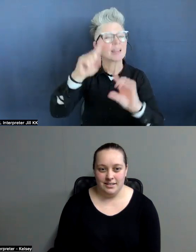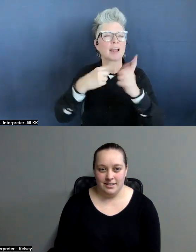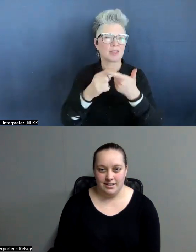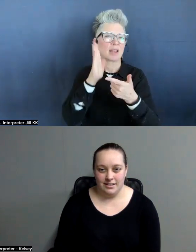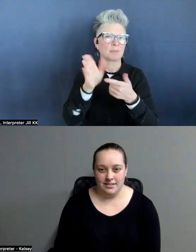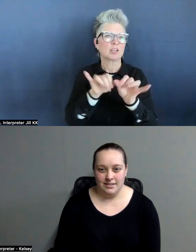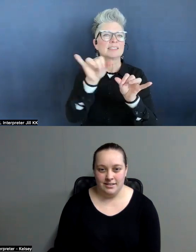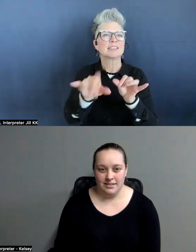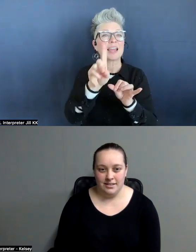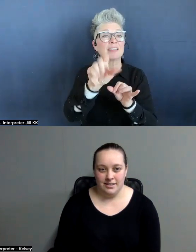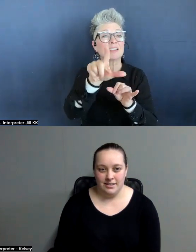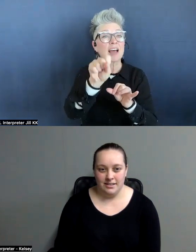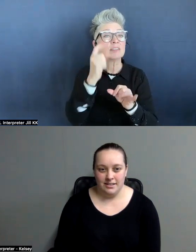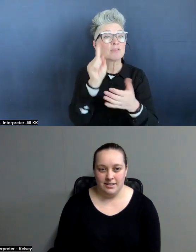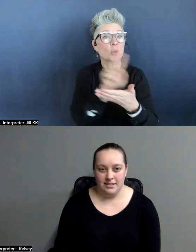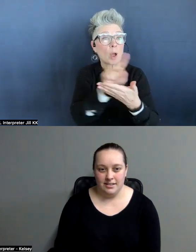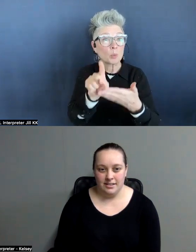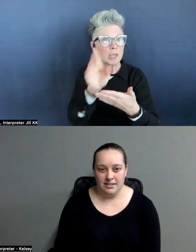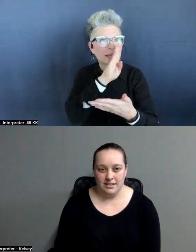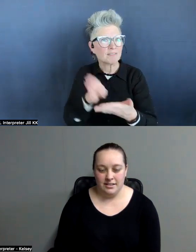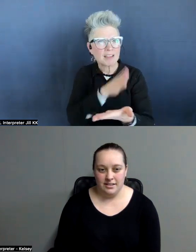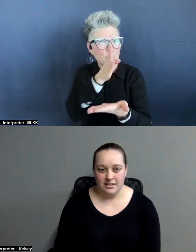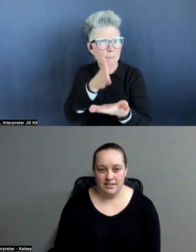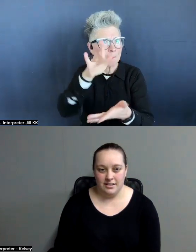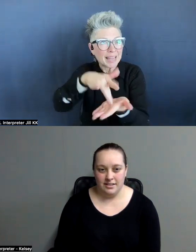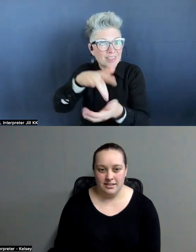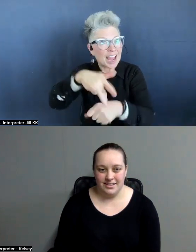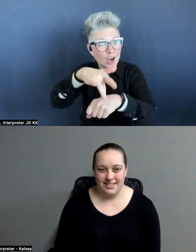in the Dells for a week. And I've never been there. So I'm really excited.